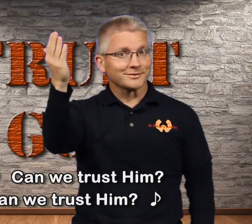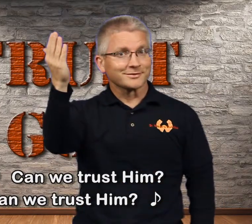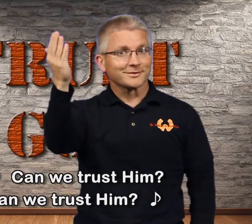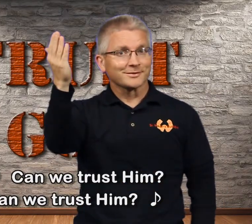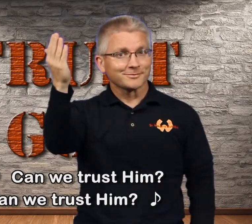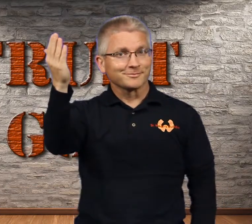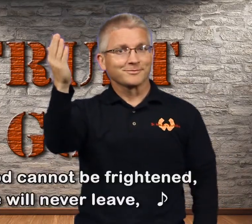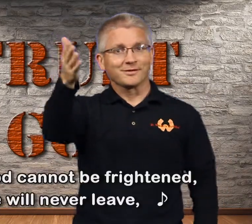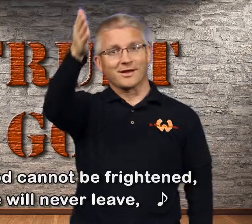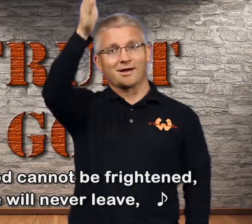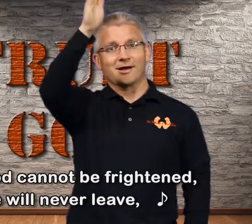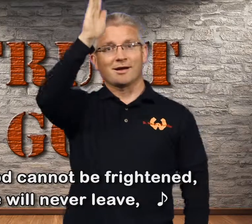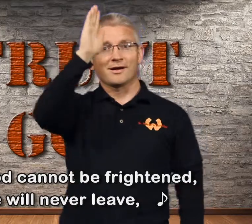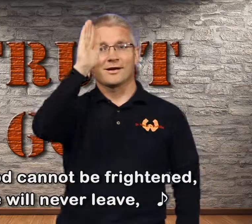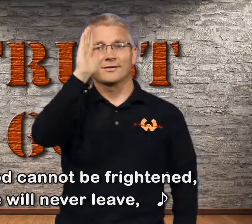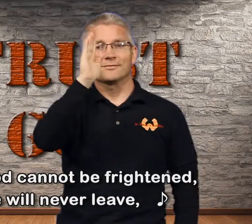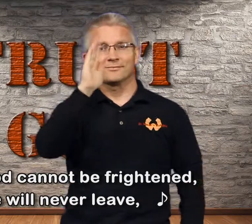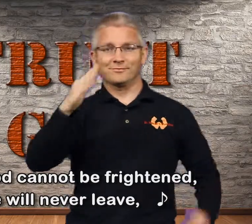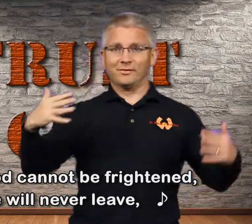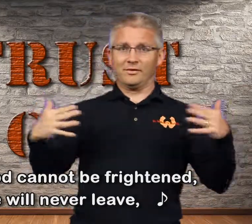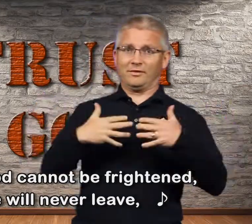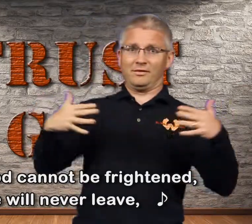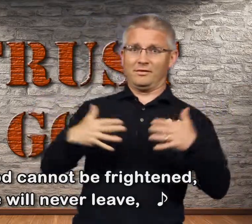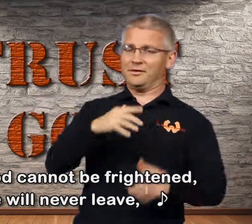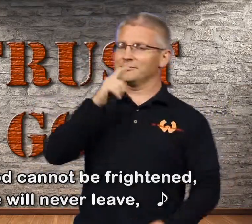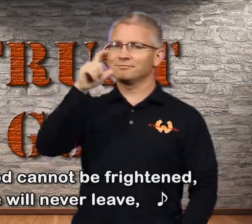God cannot be frightened,